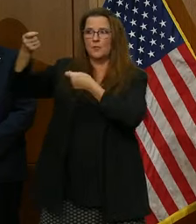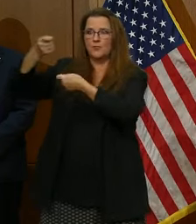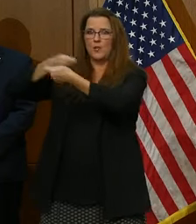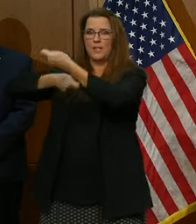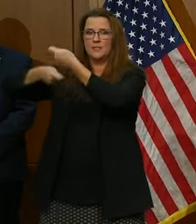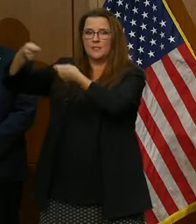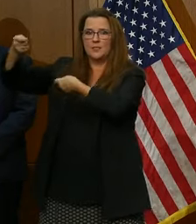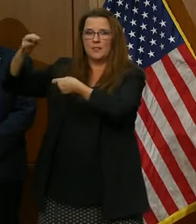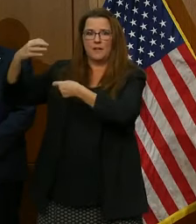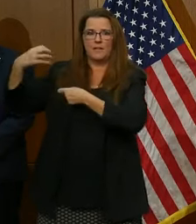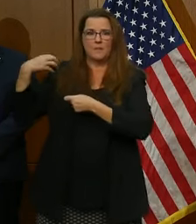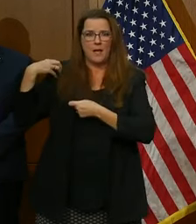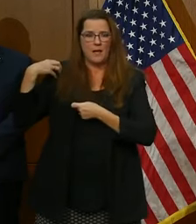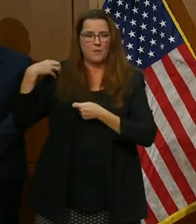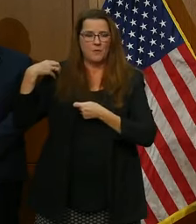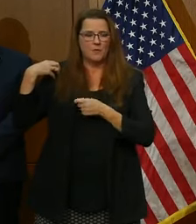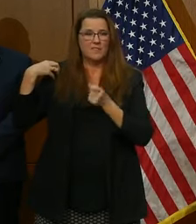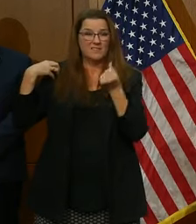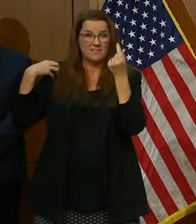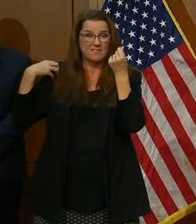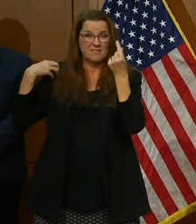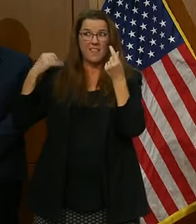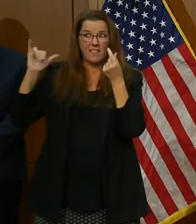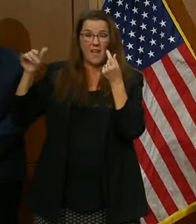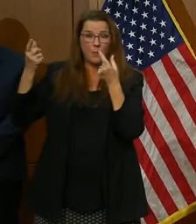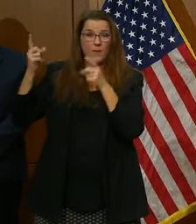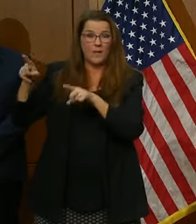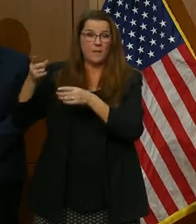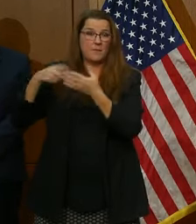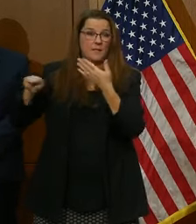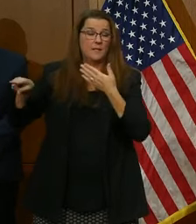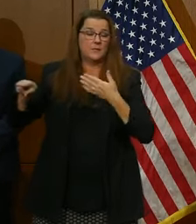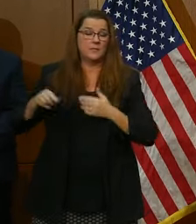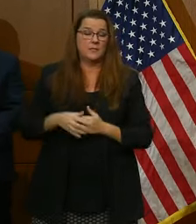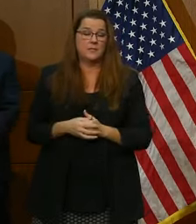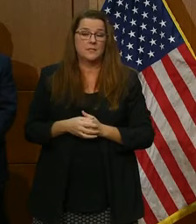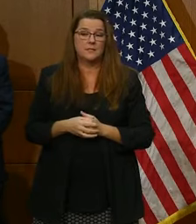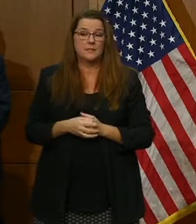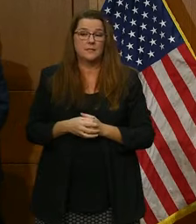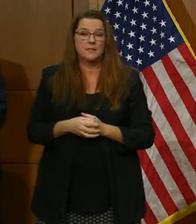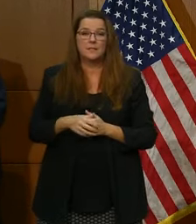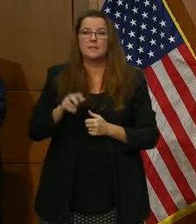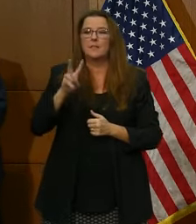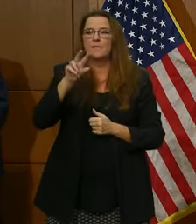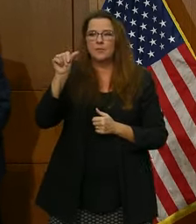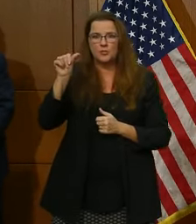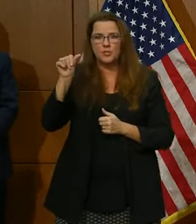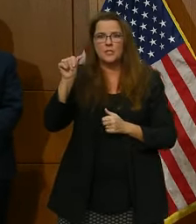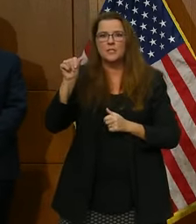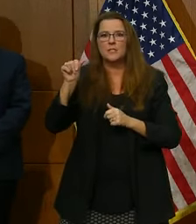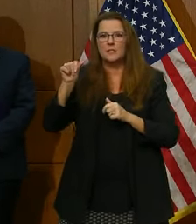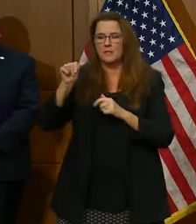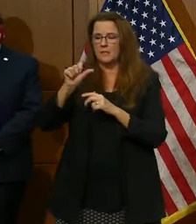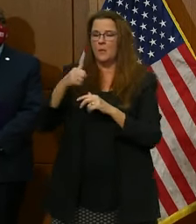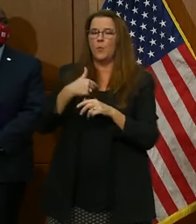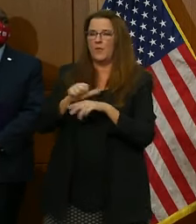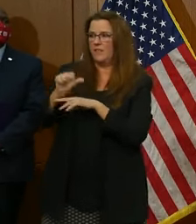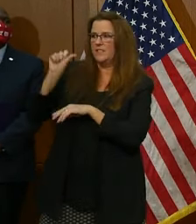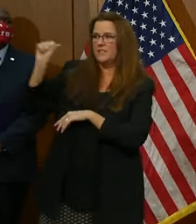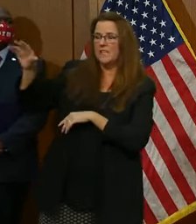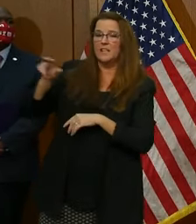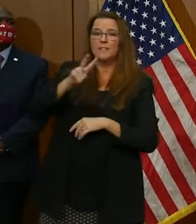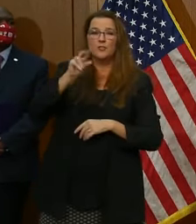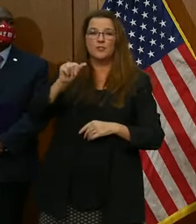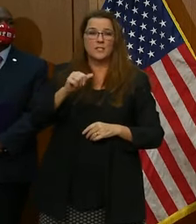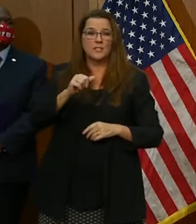make no mistake, that is what will happen next week. Virginia has sent Virginia State Troopers and more